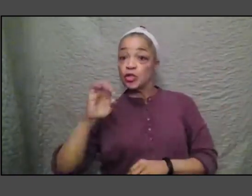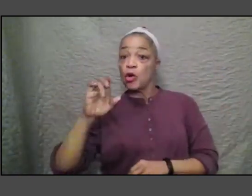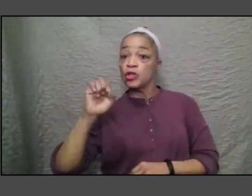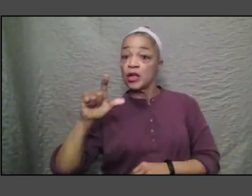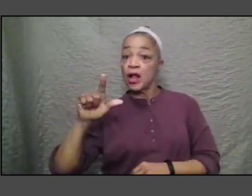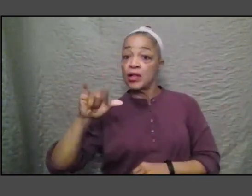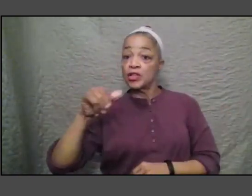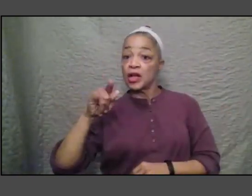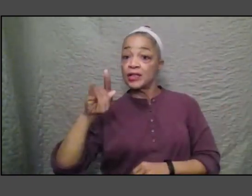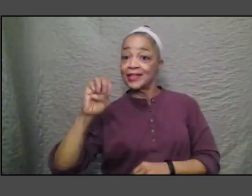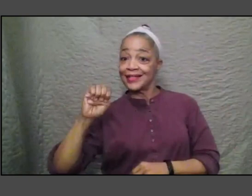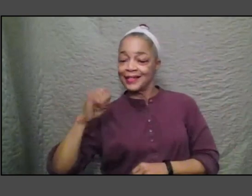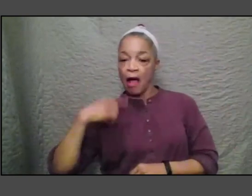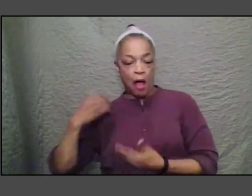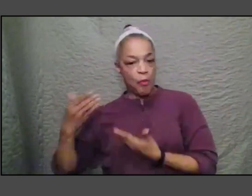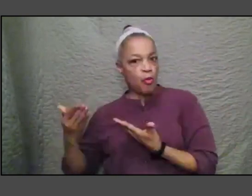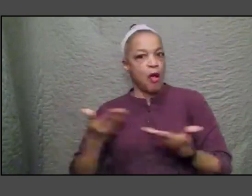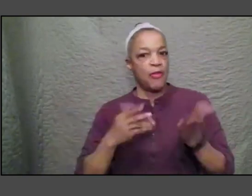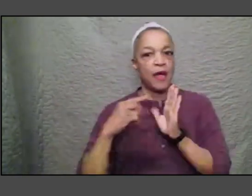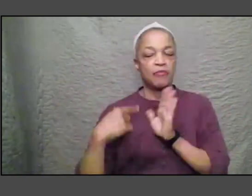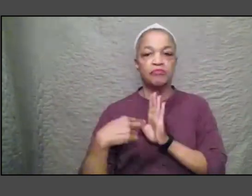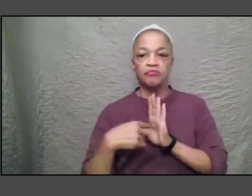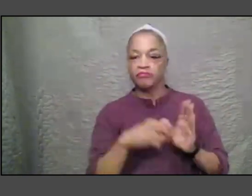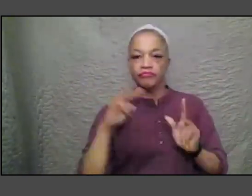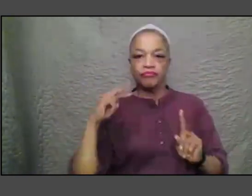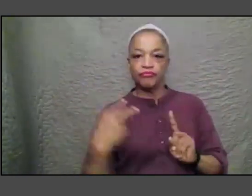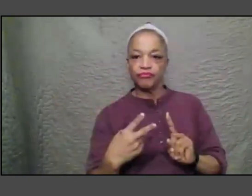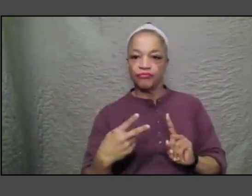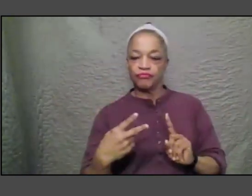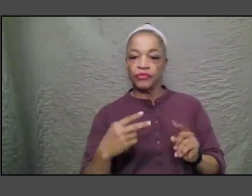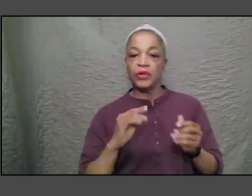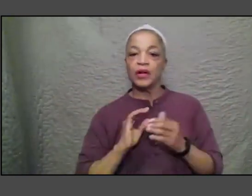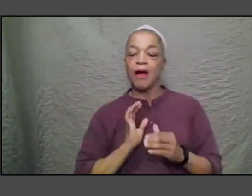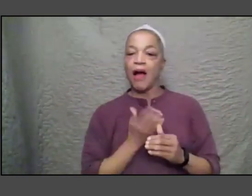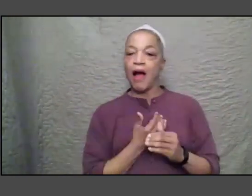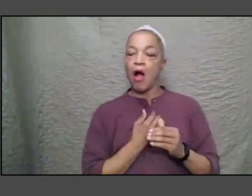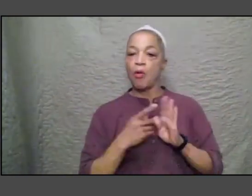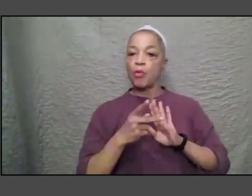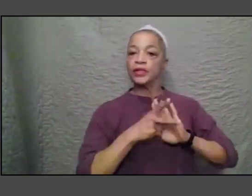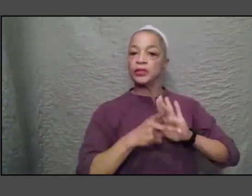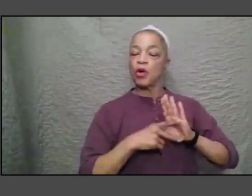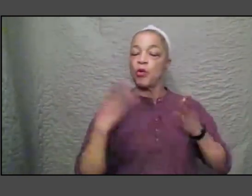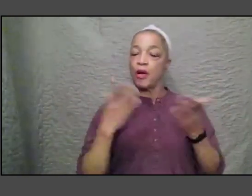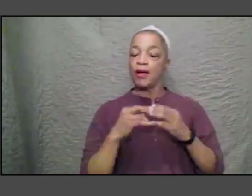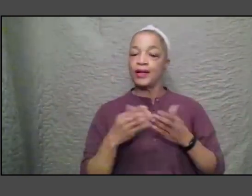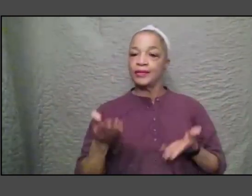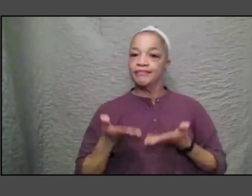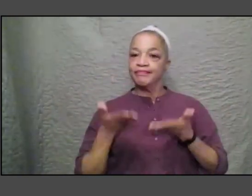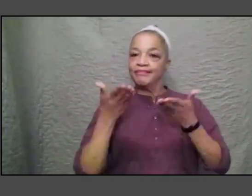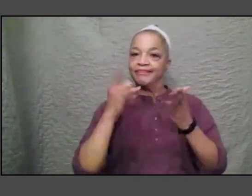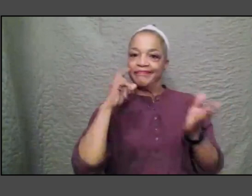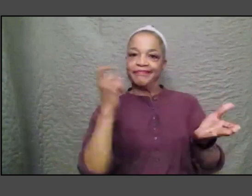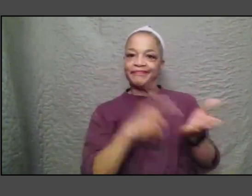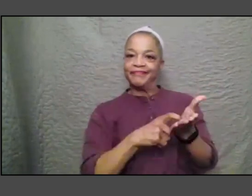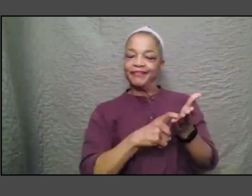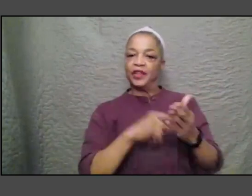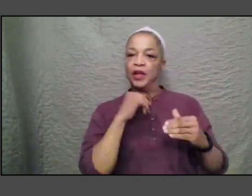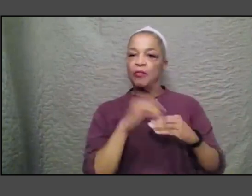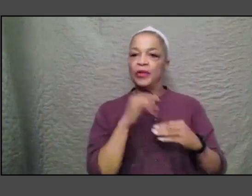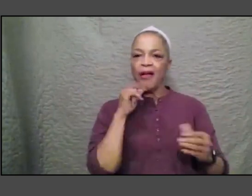has meant that you know our principle of lifting up under-recognized and under-resourced voices uh has meant